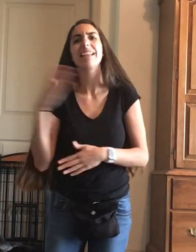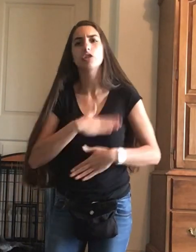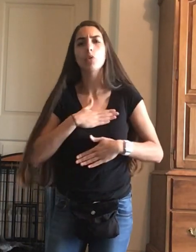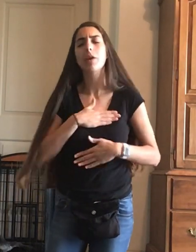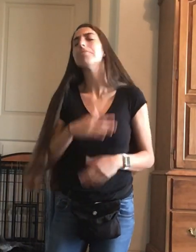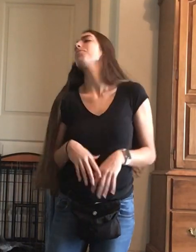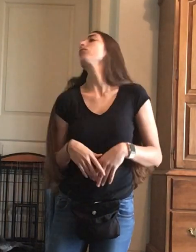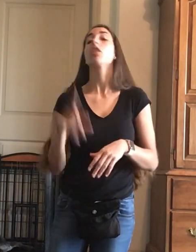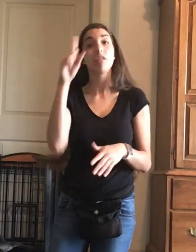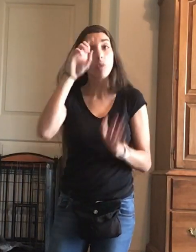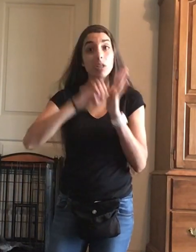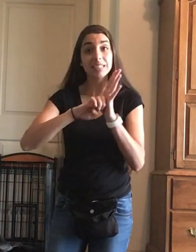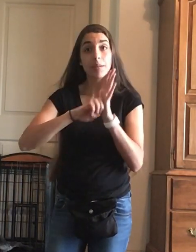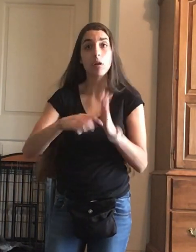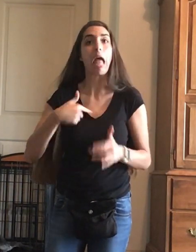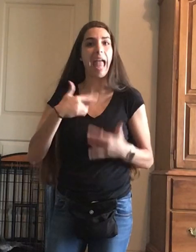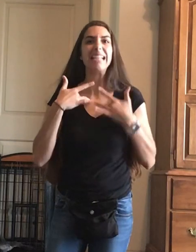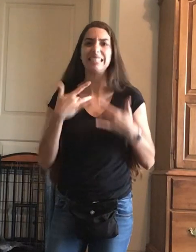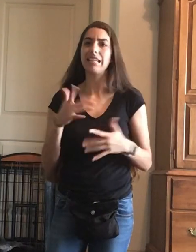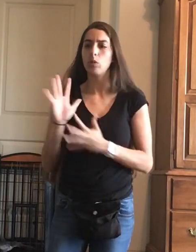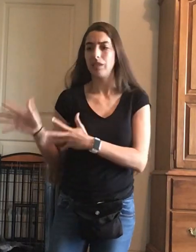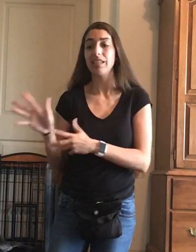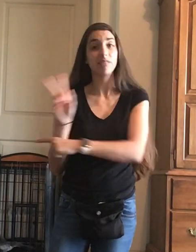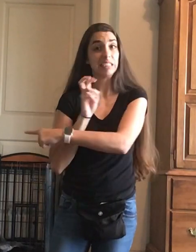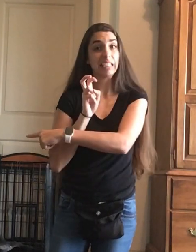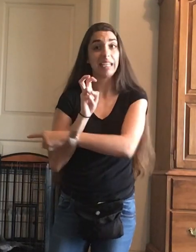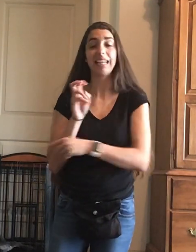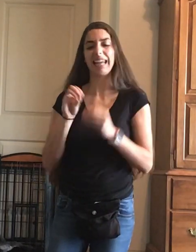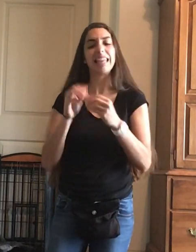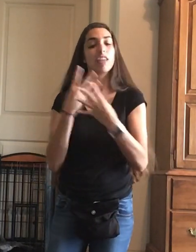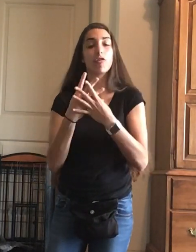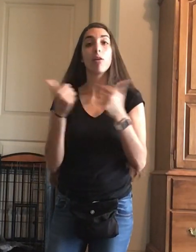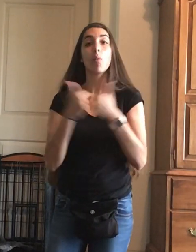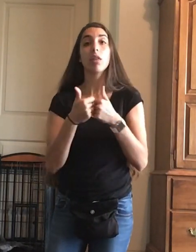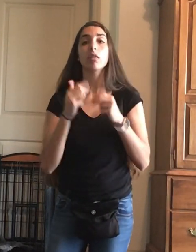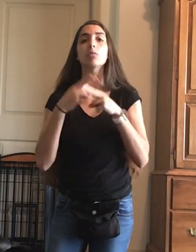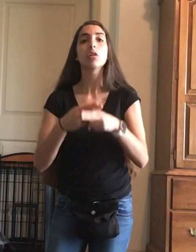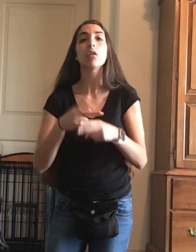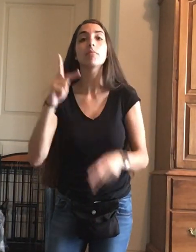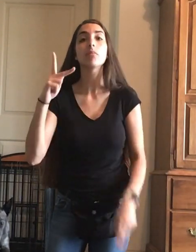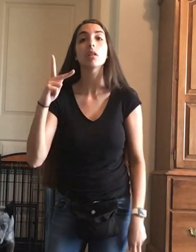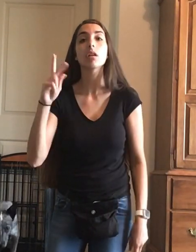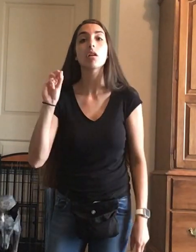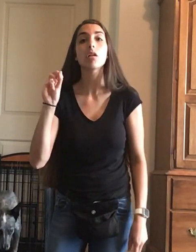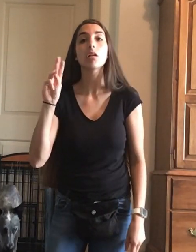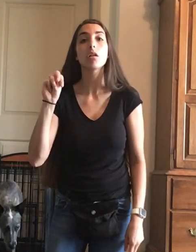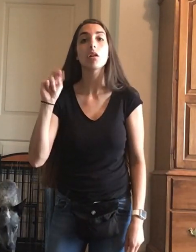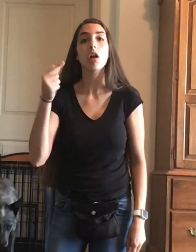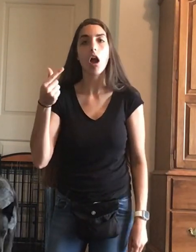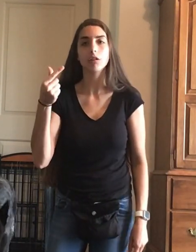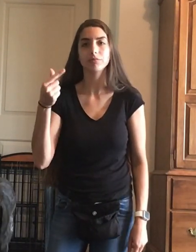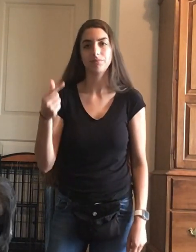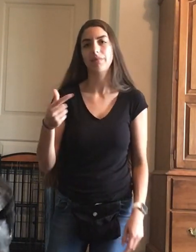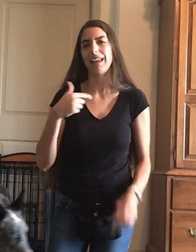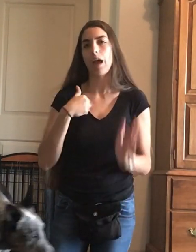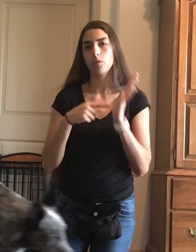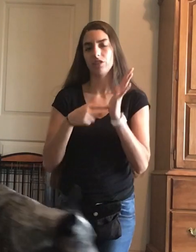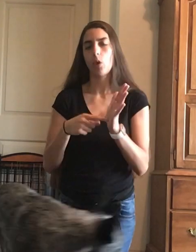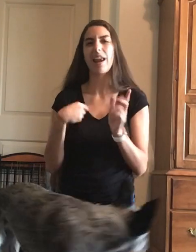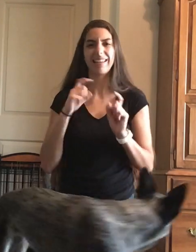in the toy that they enjoy. For example, I will leave Sydney in the kennel with what's called a Kong, and